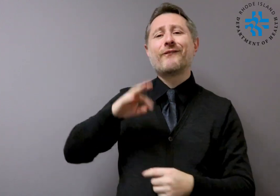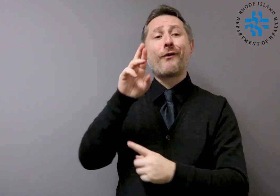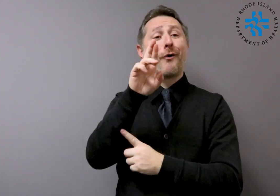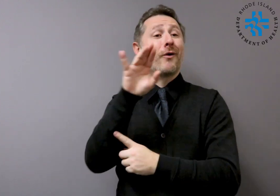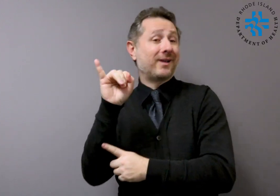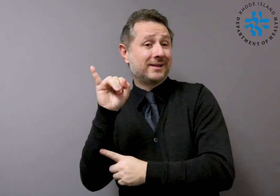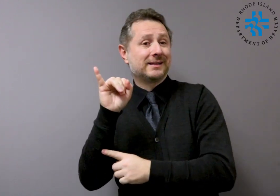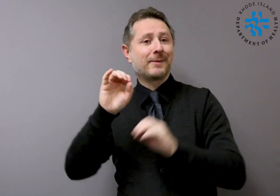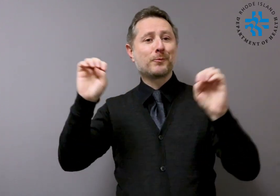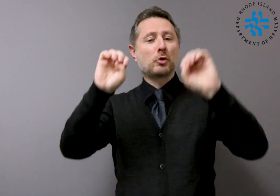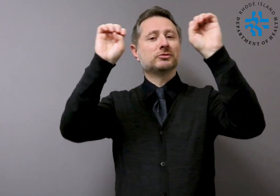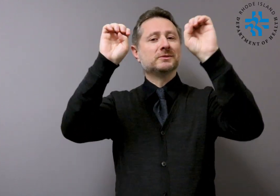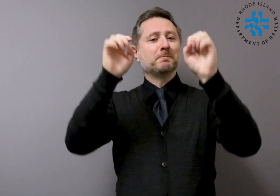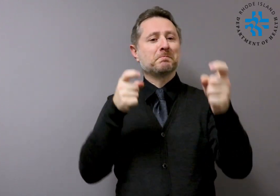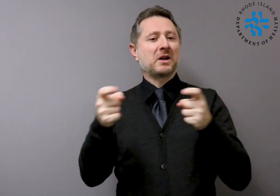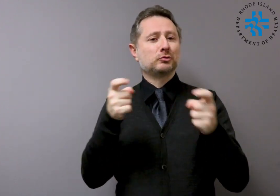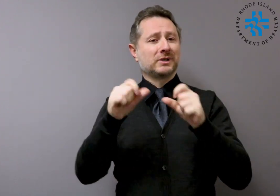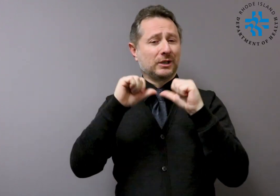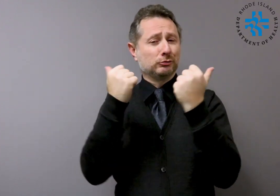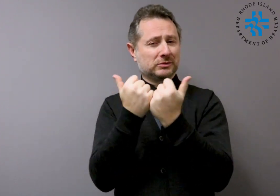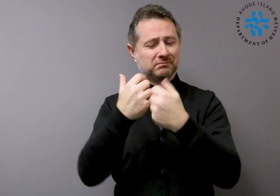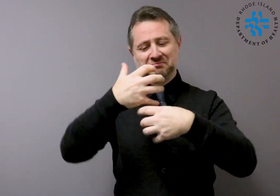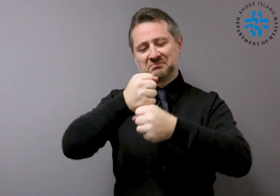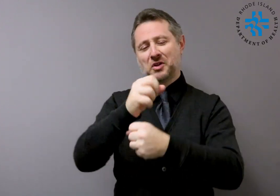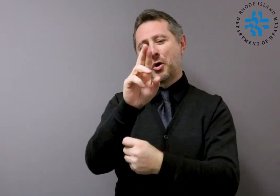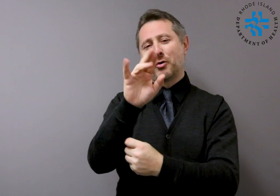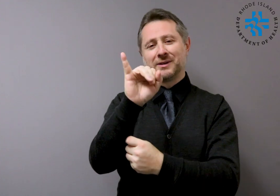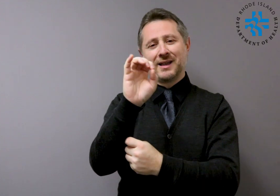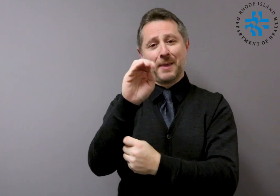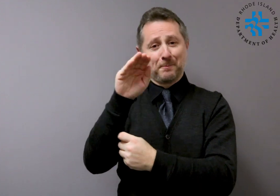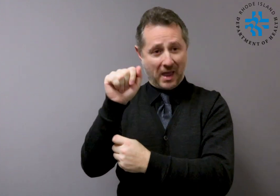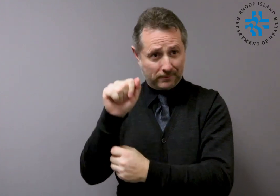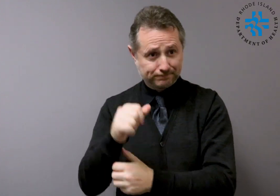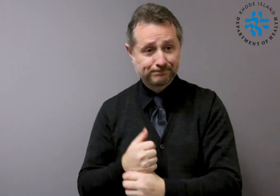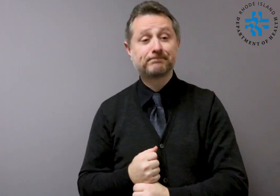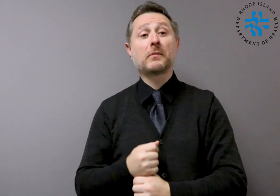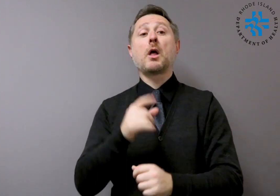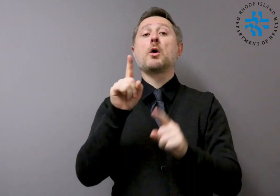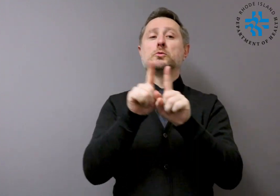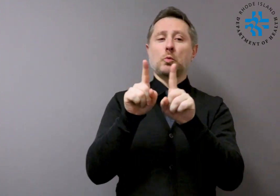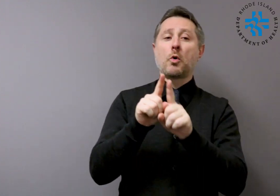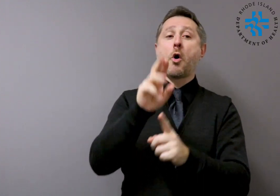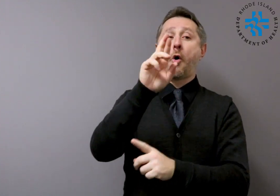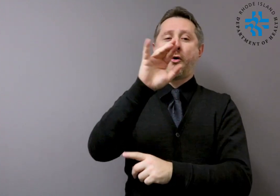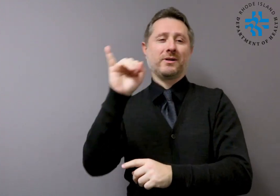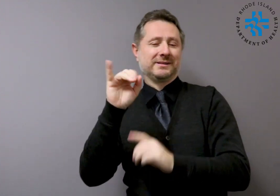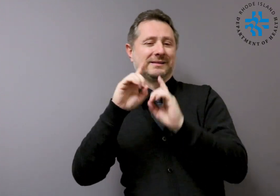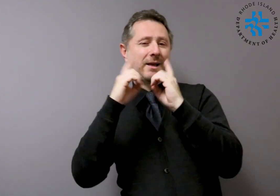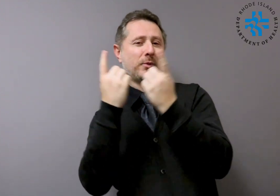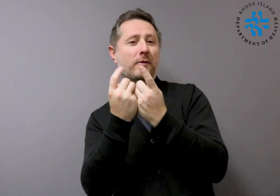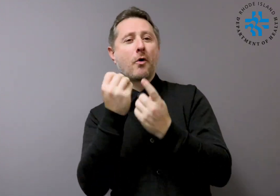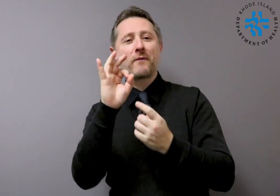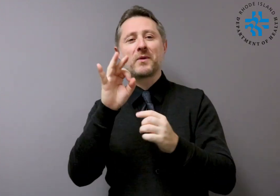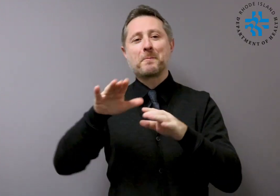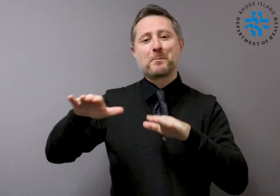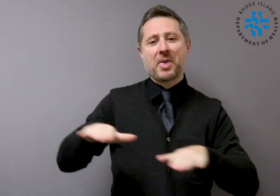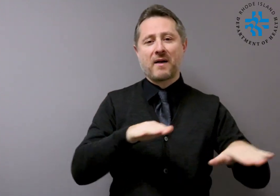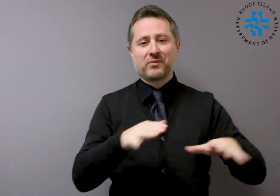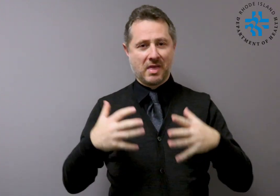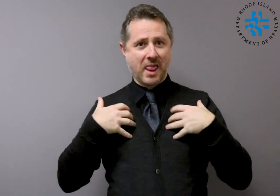Infectious Disease Epidemiology, Center for Emergency Preparedness and Response, and Center for Public Health Communication, among other